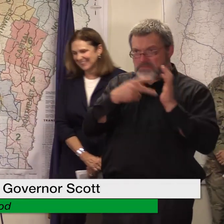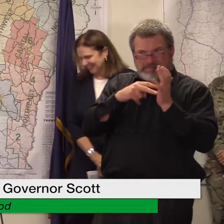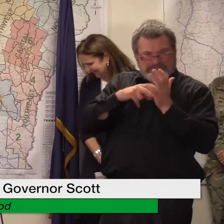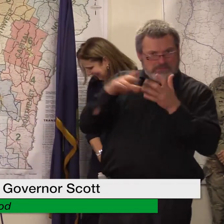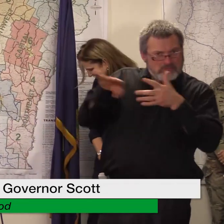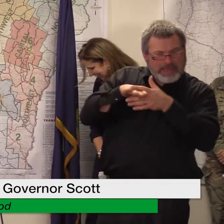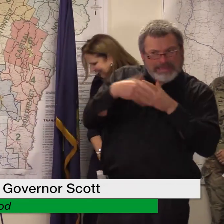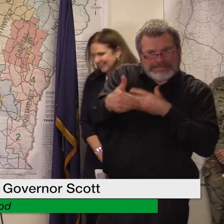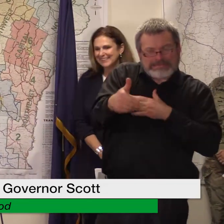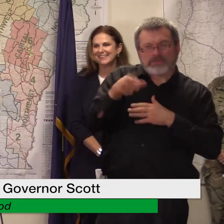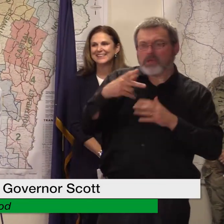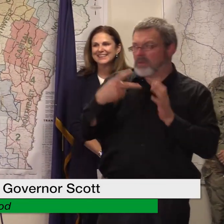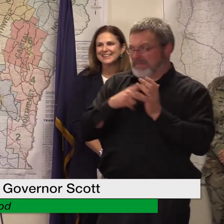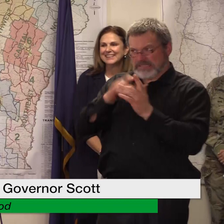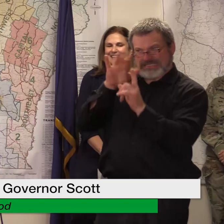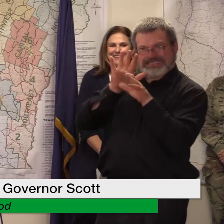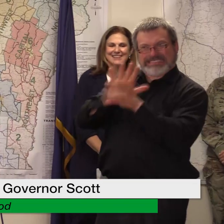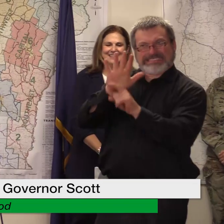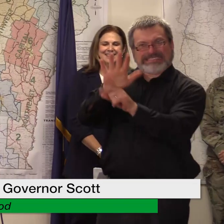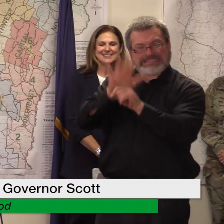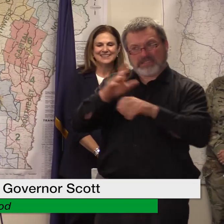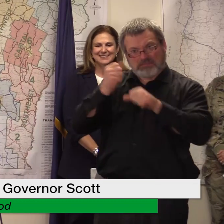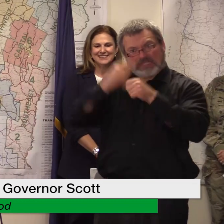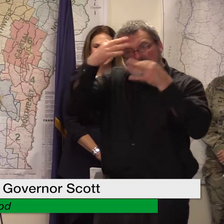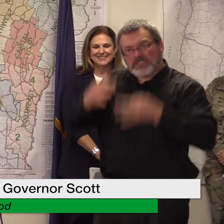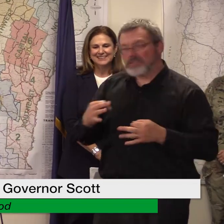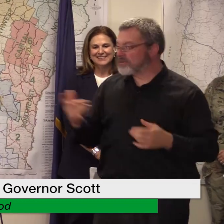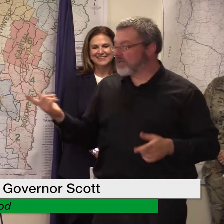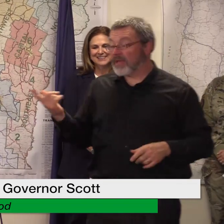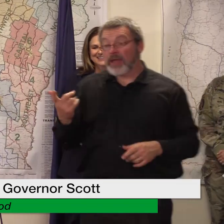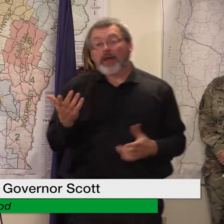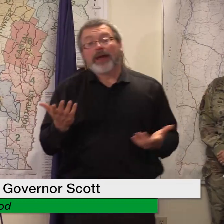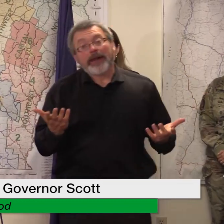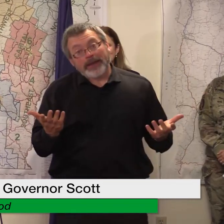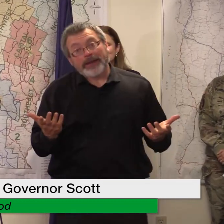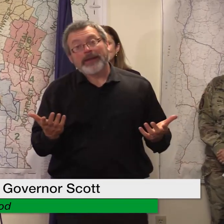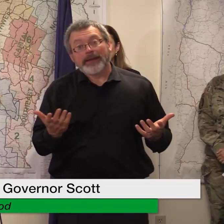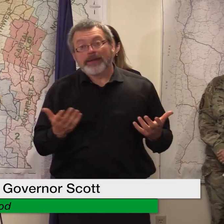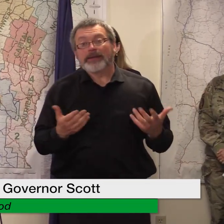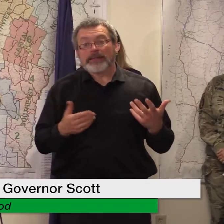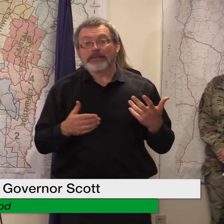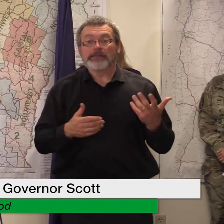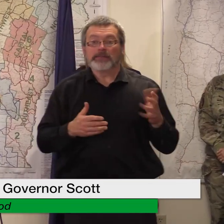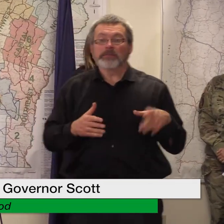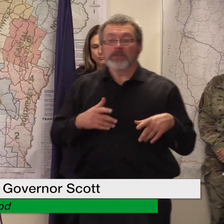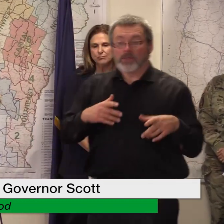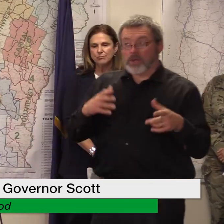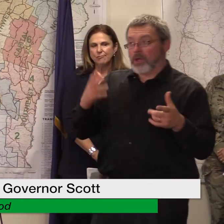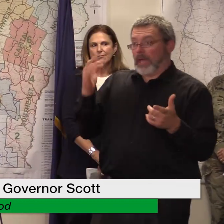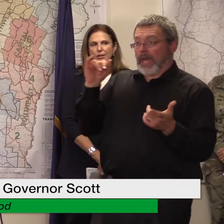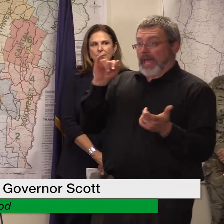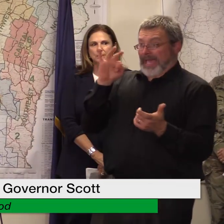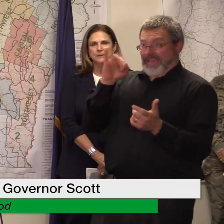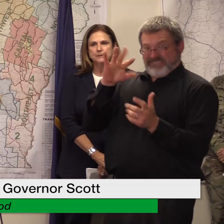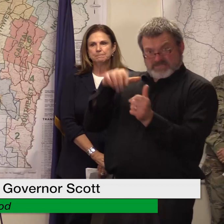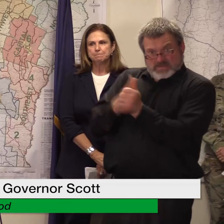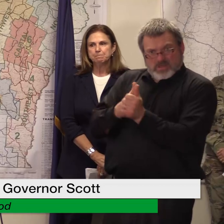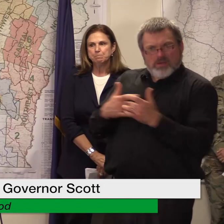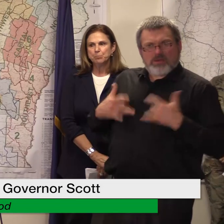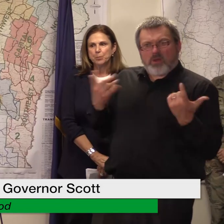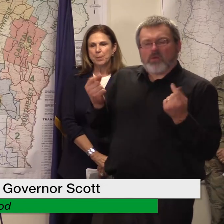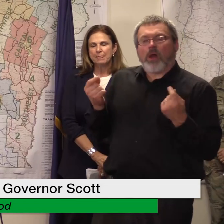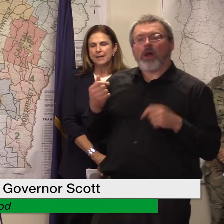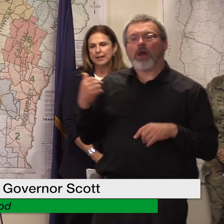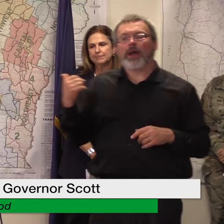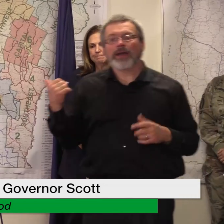point well again we're doing all we can with existing resources limited resources we have in our state